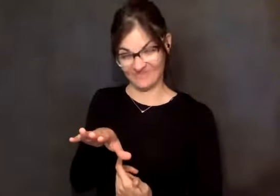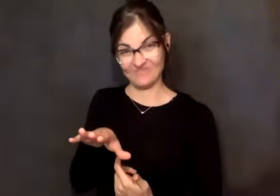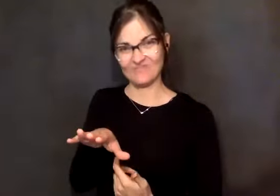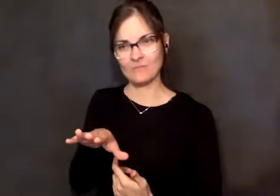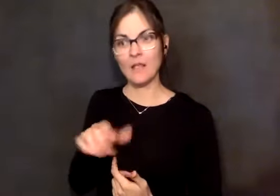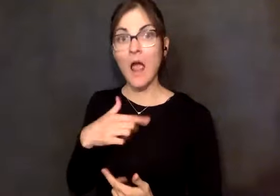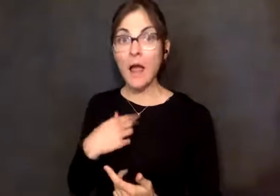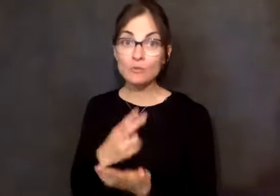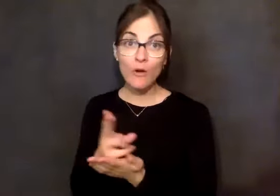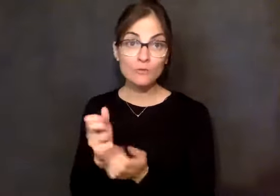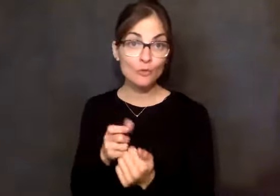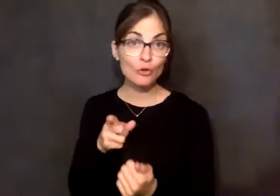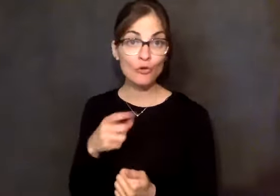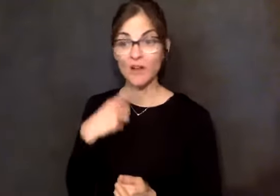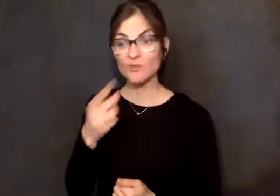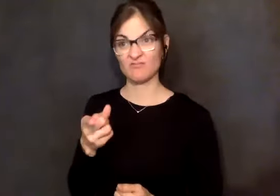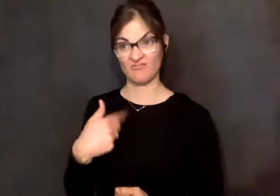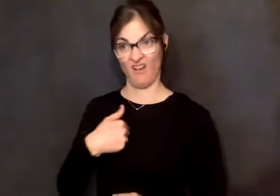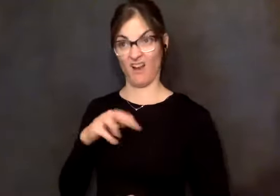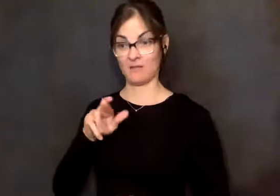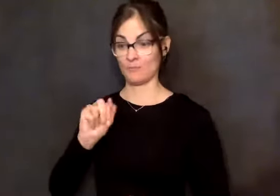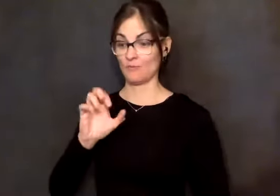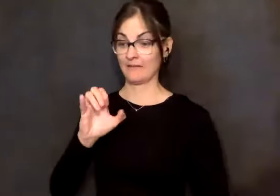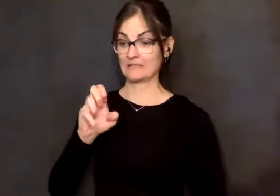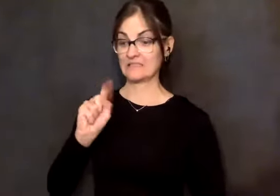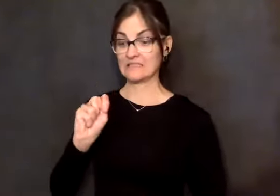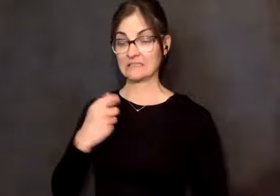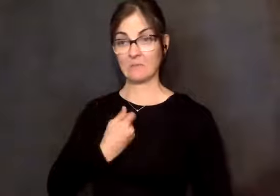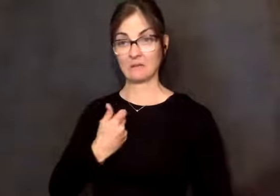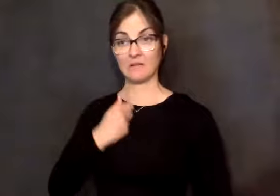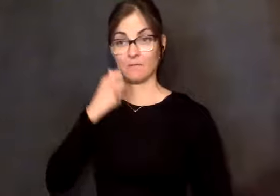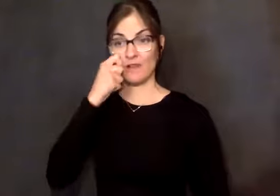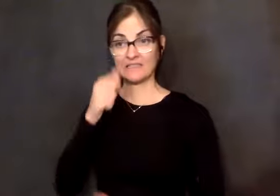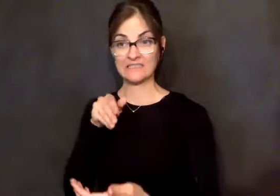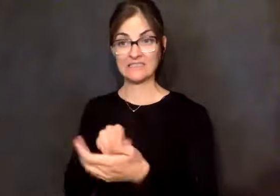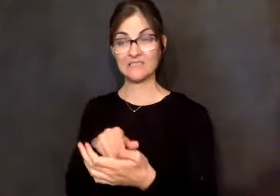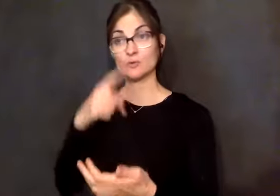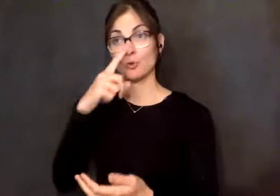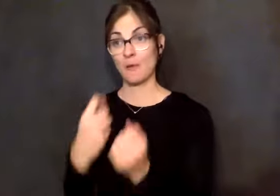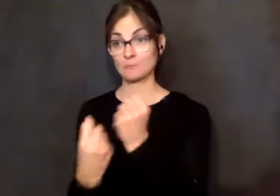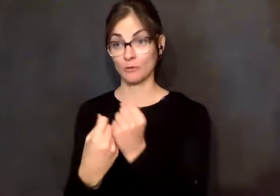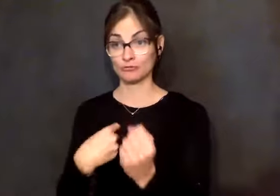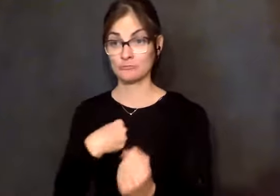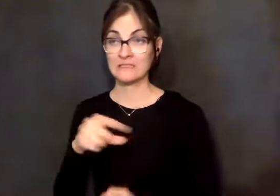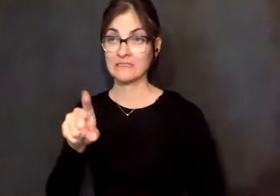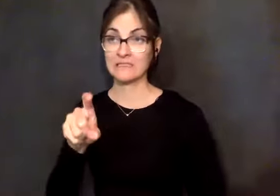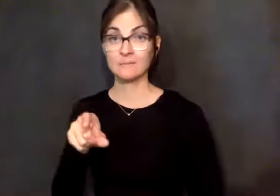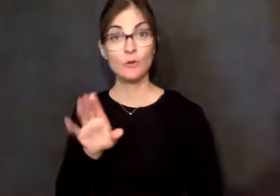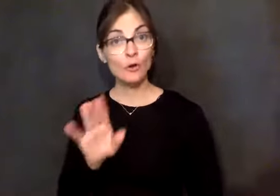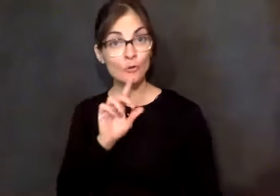And so I went up to her and I asked her, and I told her I was a racist. And I said, would you sponsor me? She said, well,